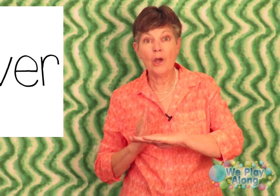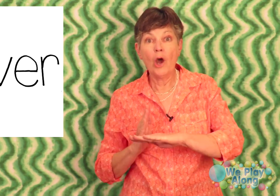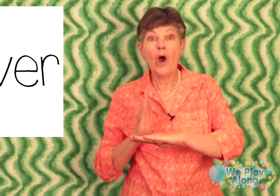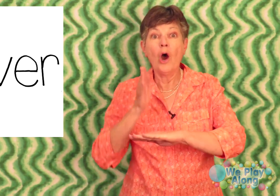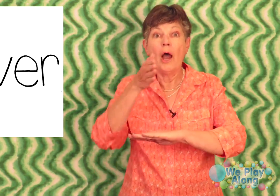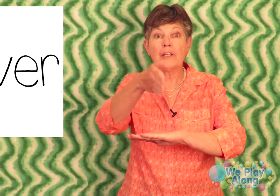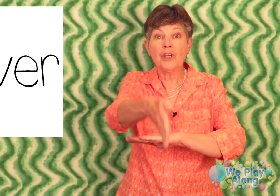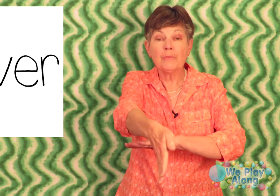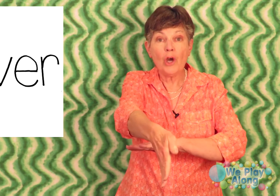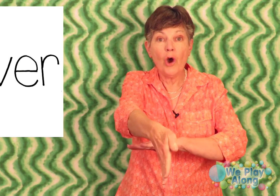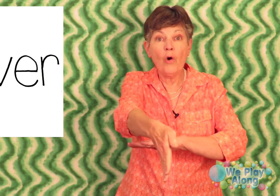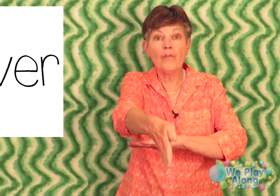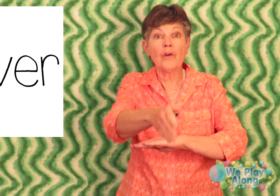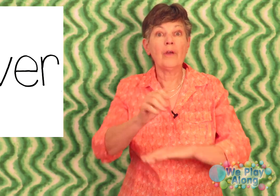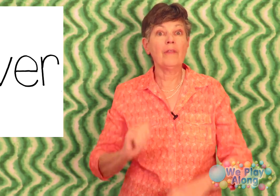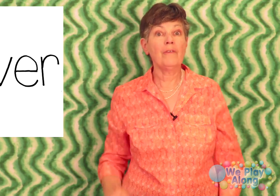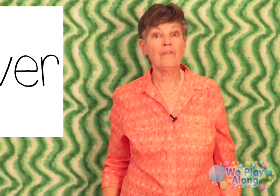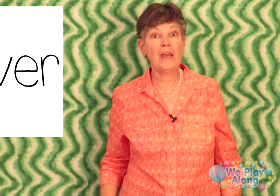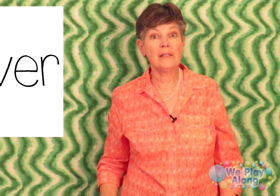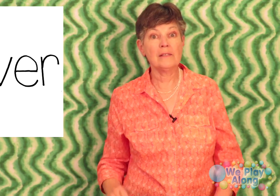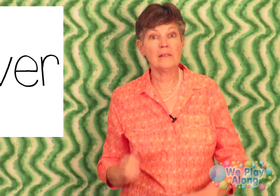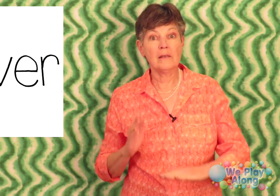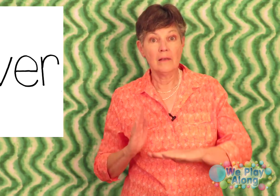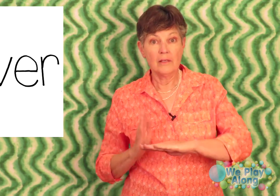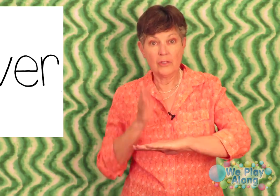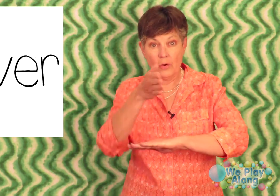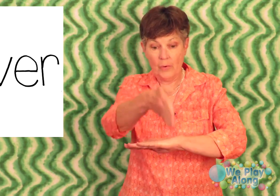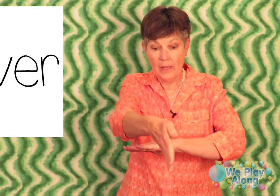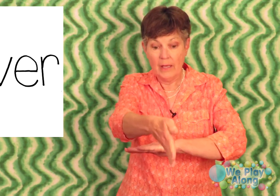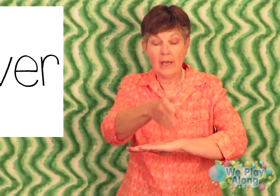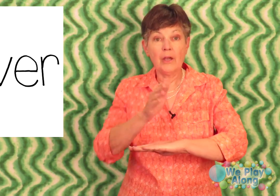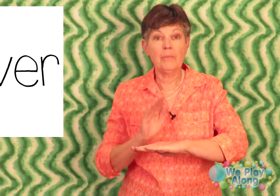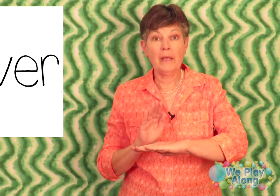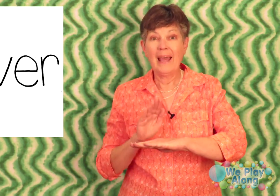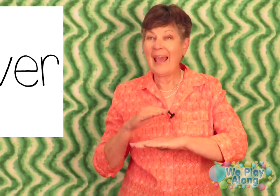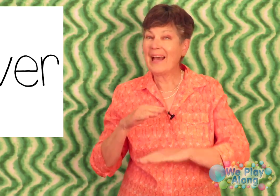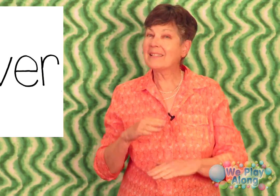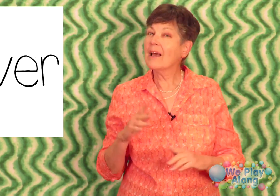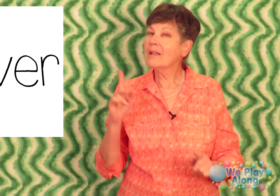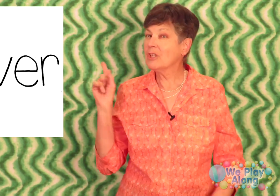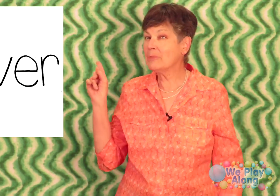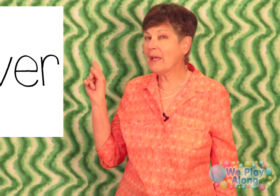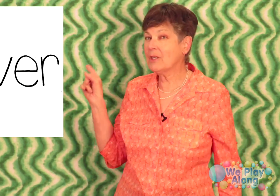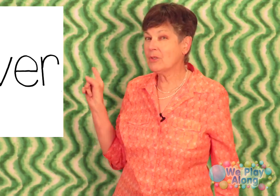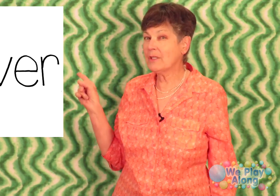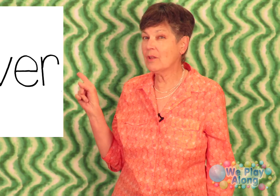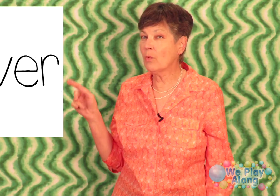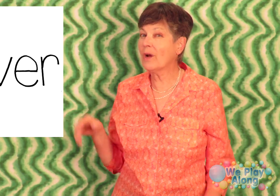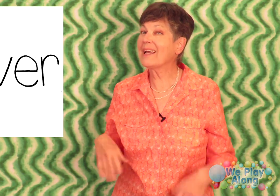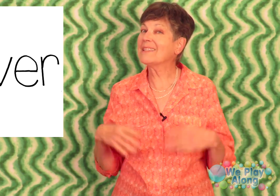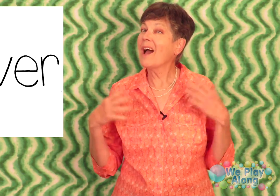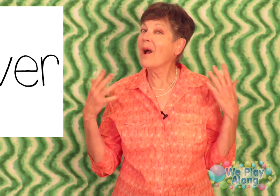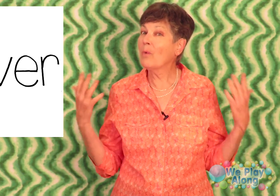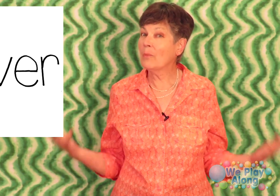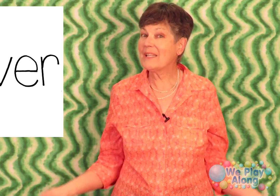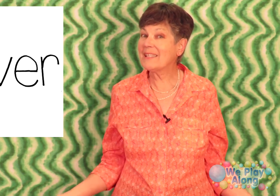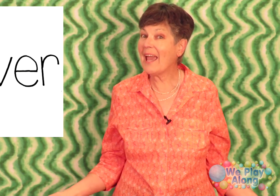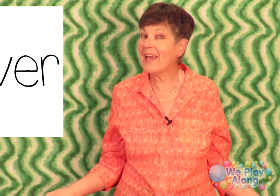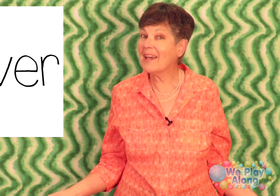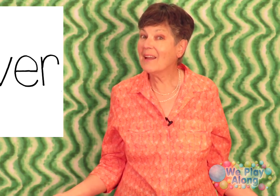I jumped over the fence so it could be has just because you see the word because when we say it